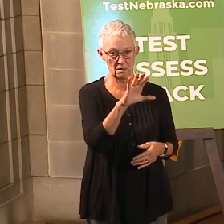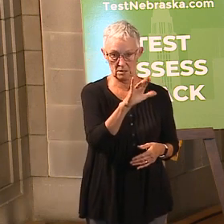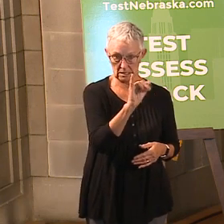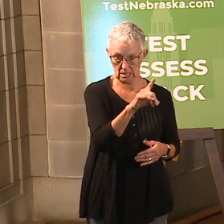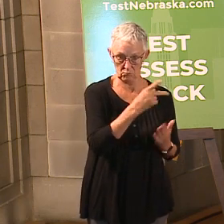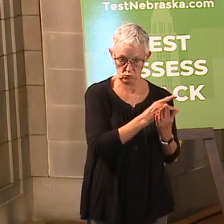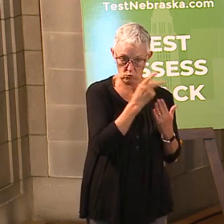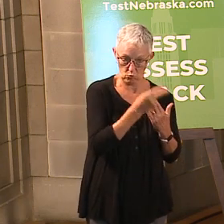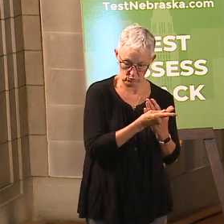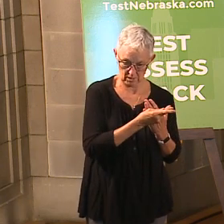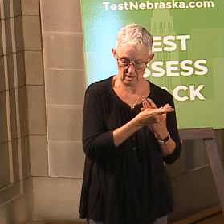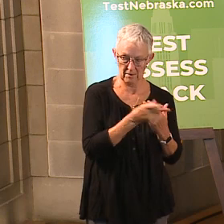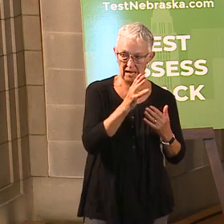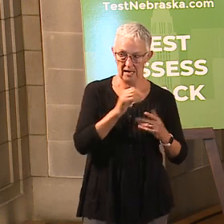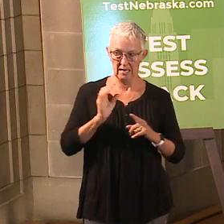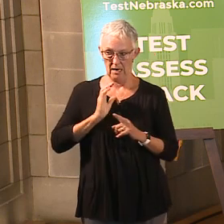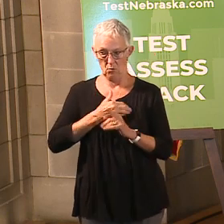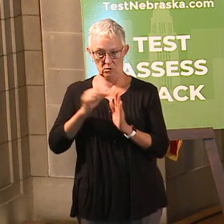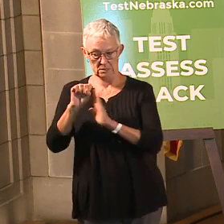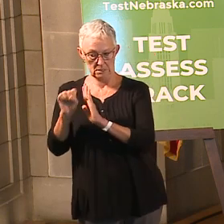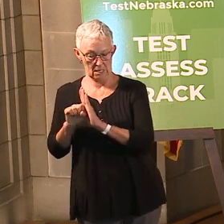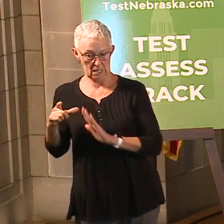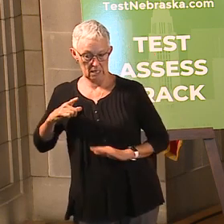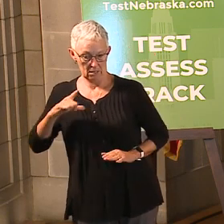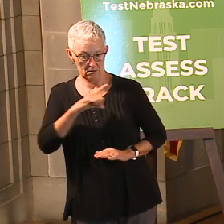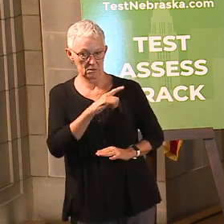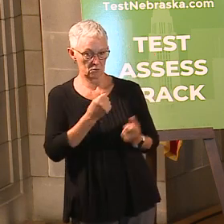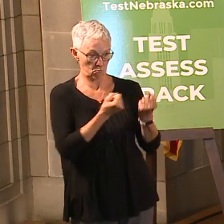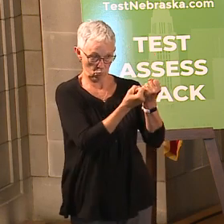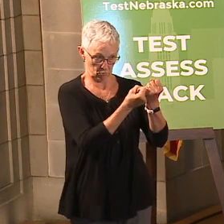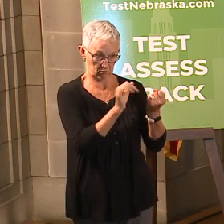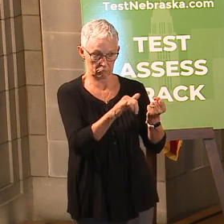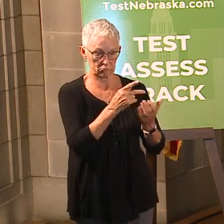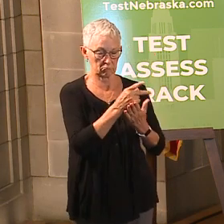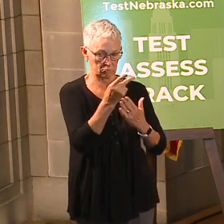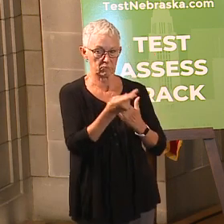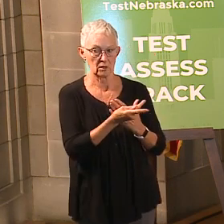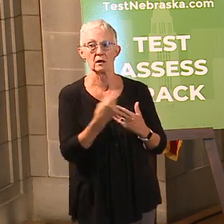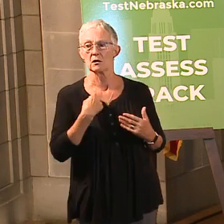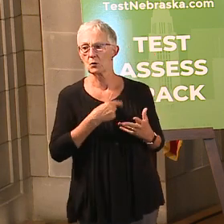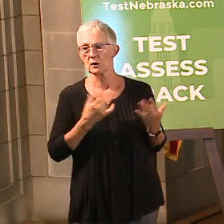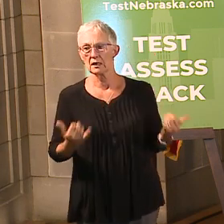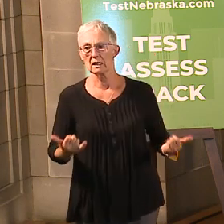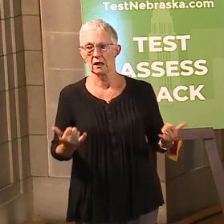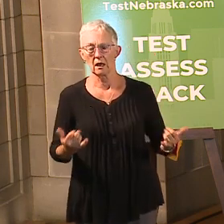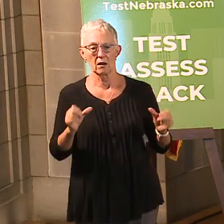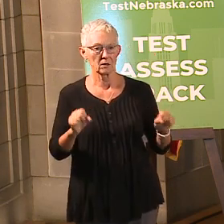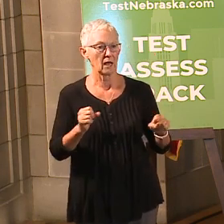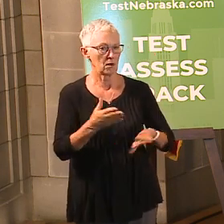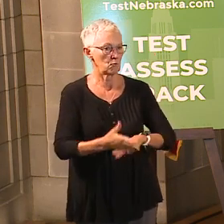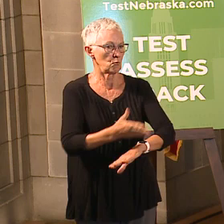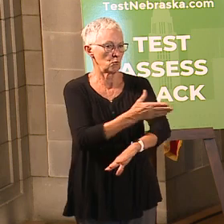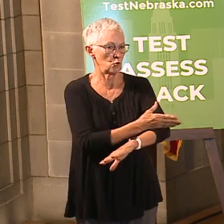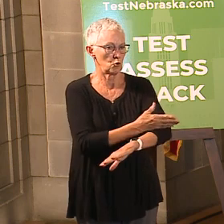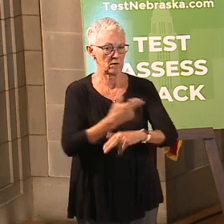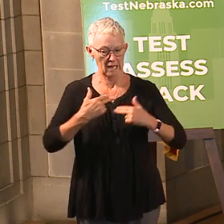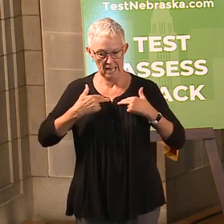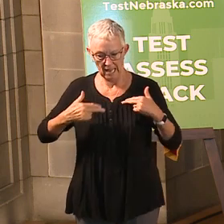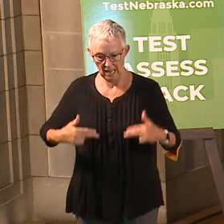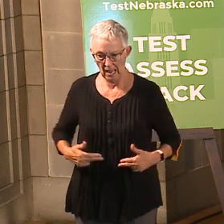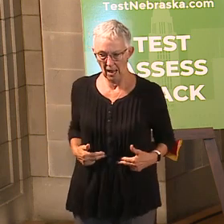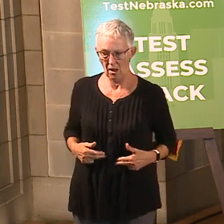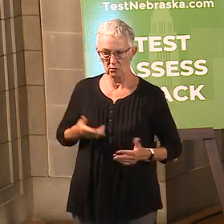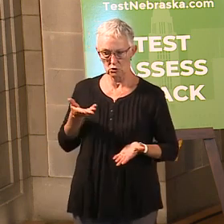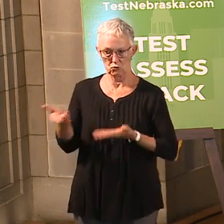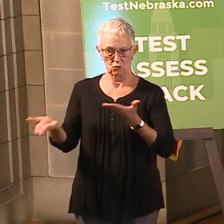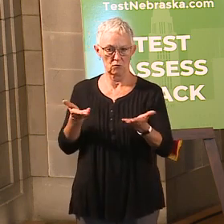to our legislative efforts and statewide support of this new program, we will have the opportunity to improve the health outcomes and potentially save thousands